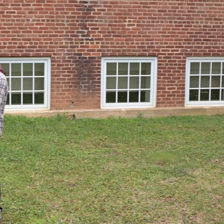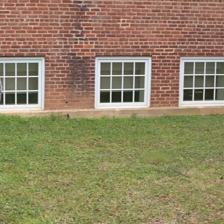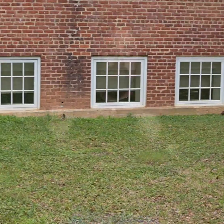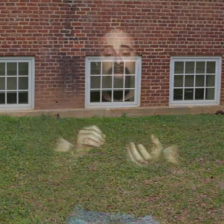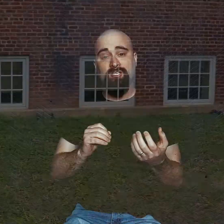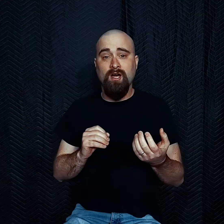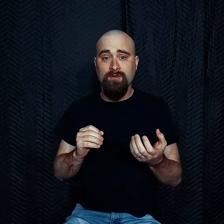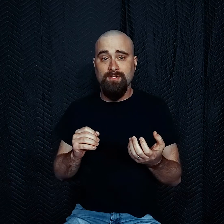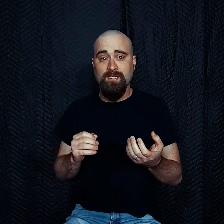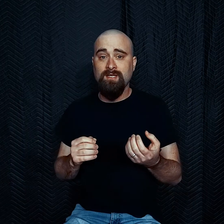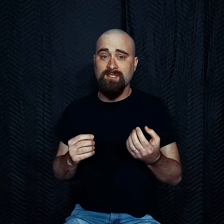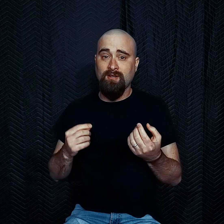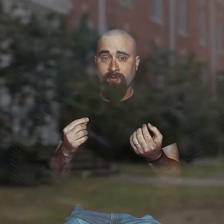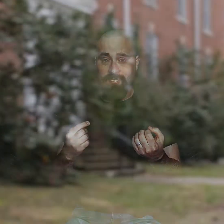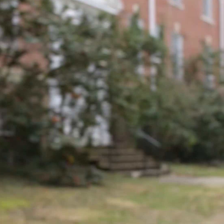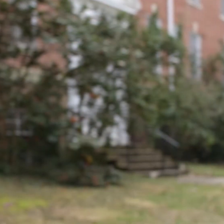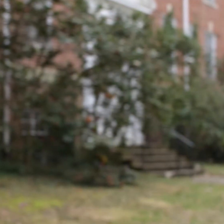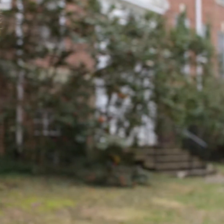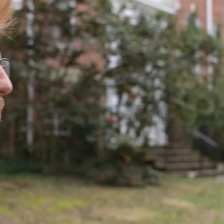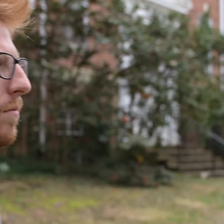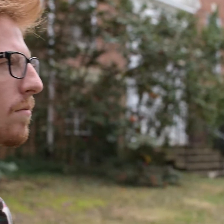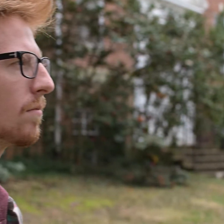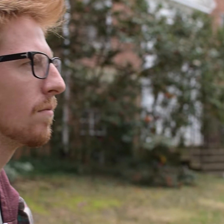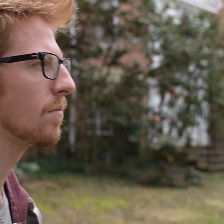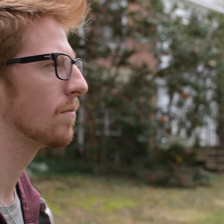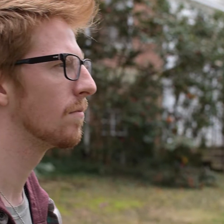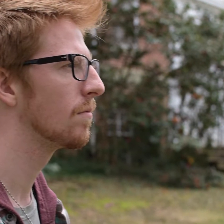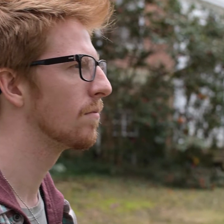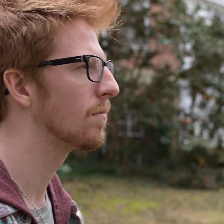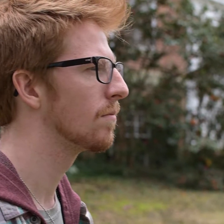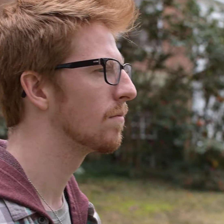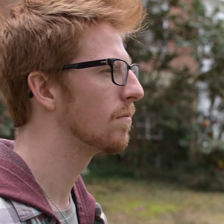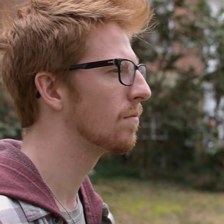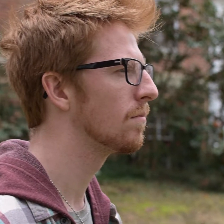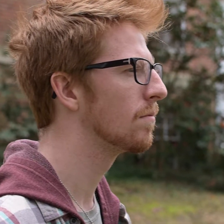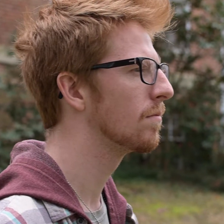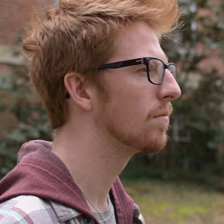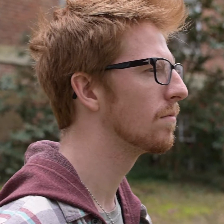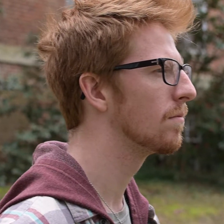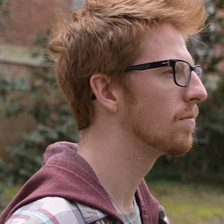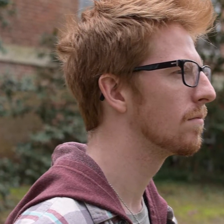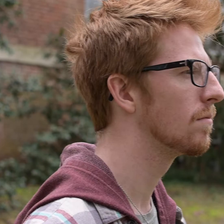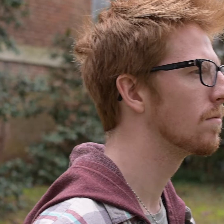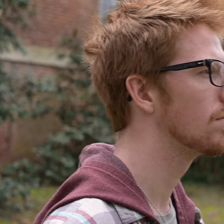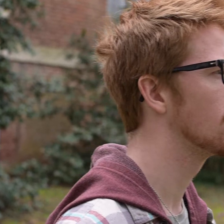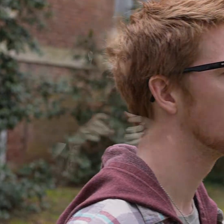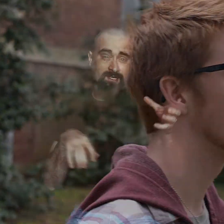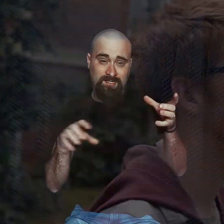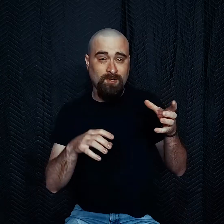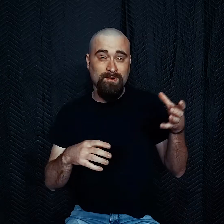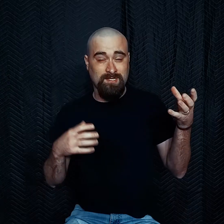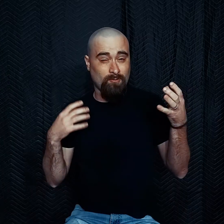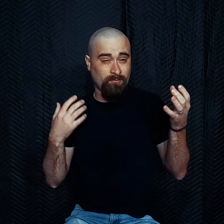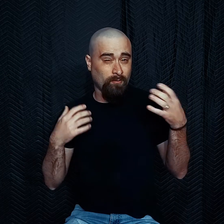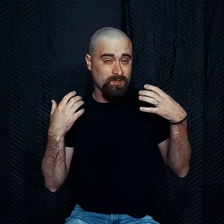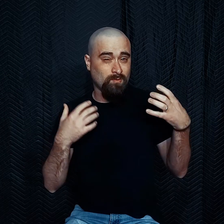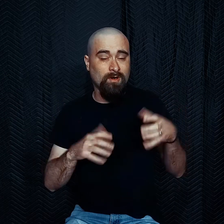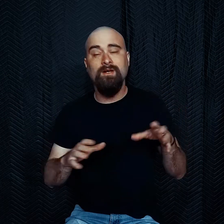The next shot you'll need is a close-up of your talent's face. Yeah, you do need to have a person involved in this sequence in order for it to work,